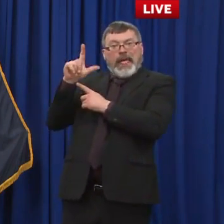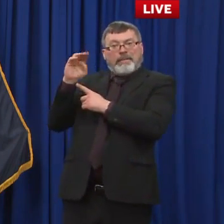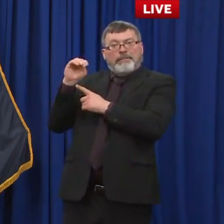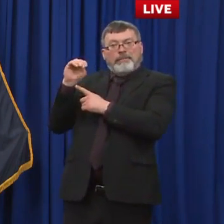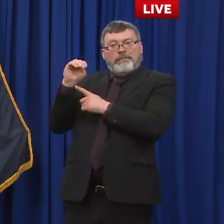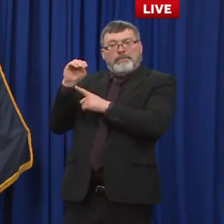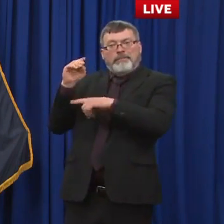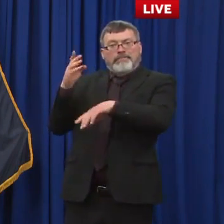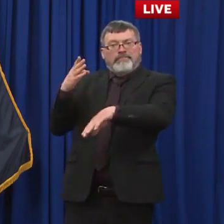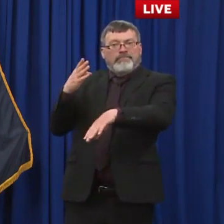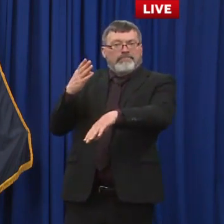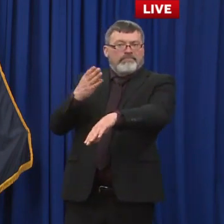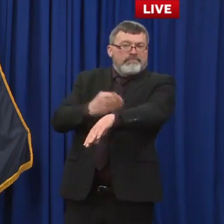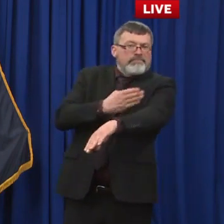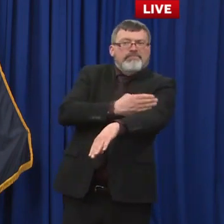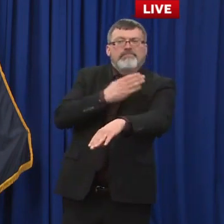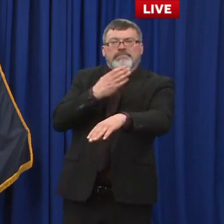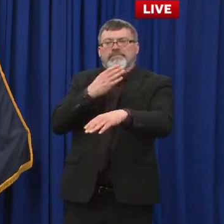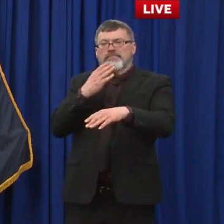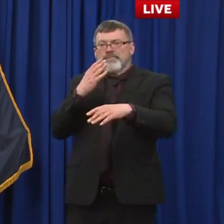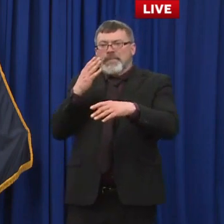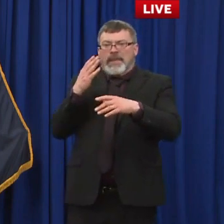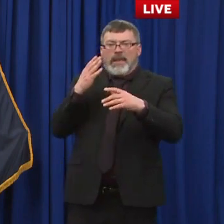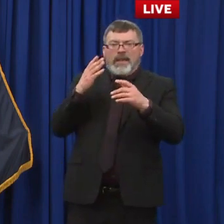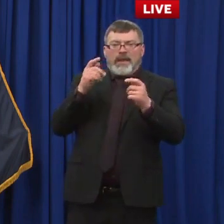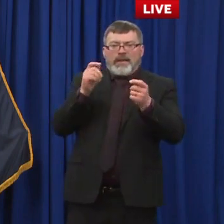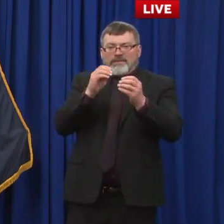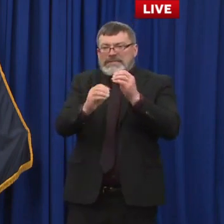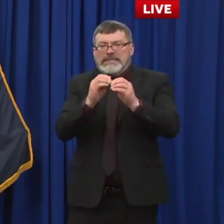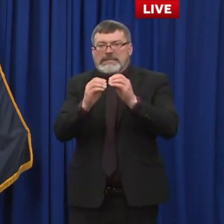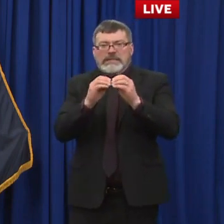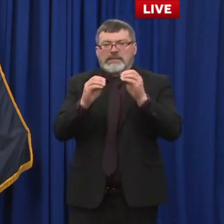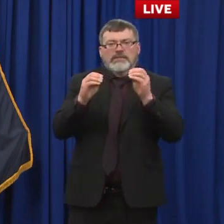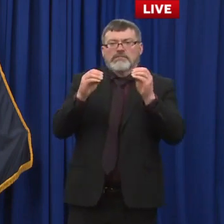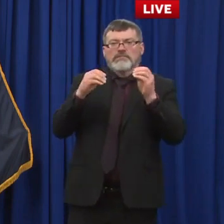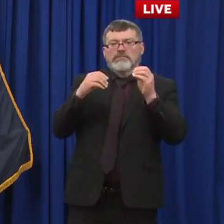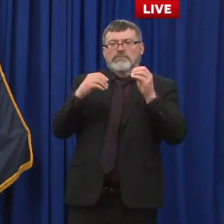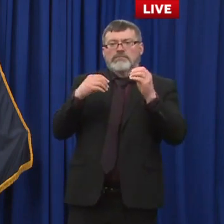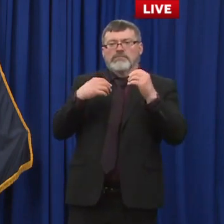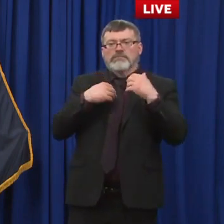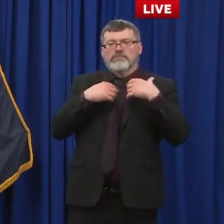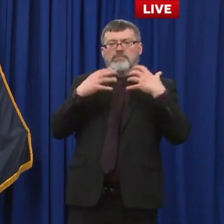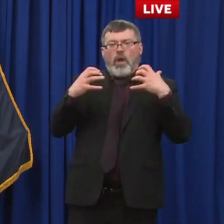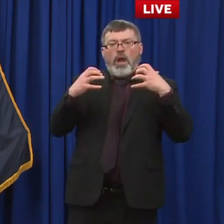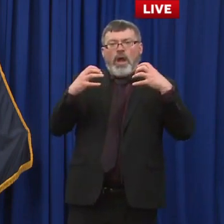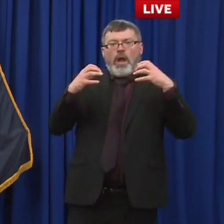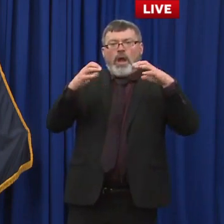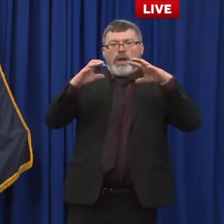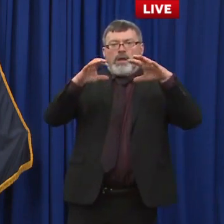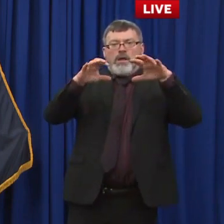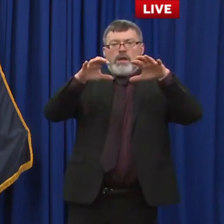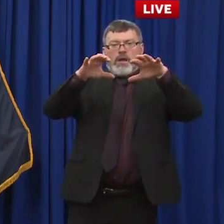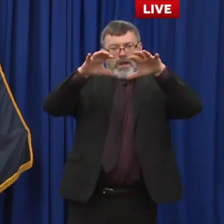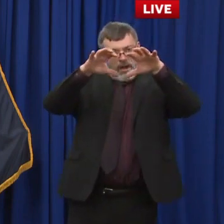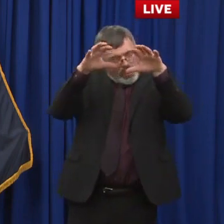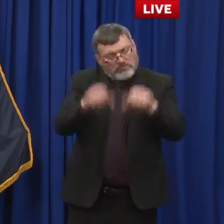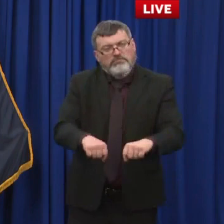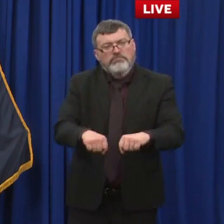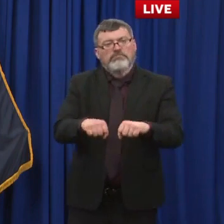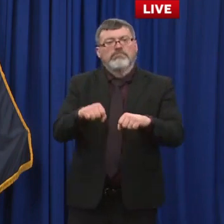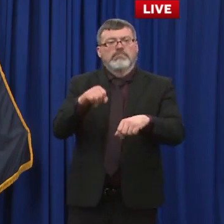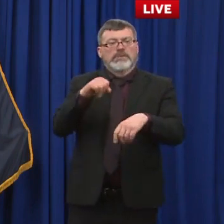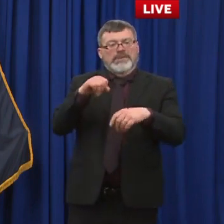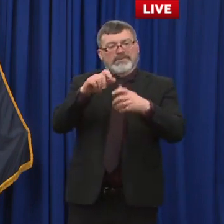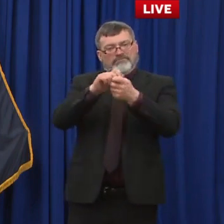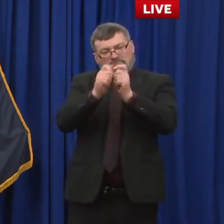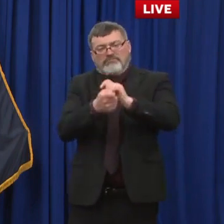asking for abolition given calls for abolition of police and the treatment of the police officer who saved